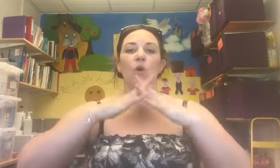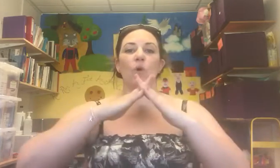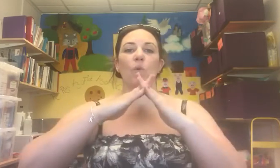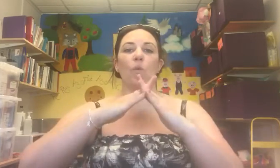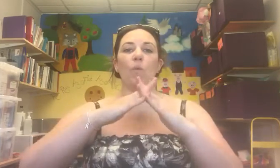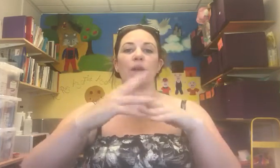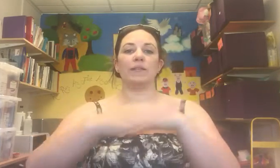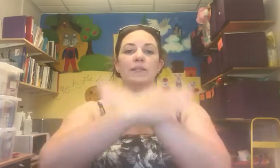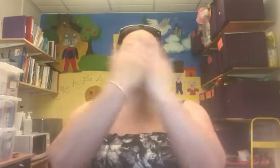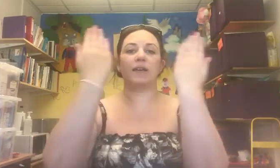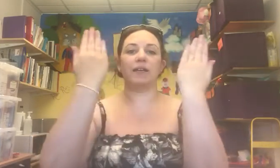Wednesday,